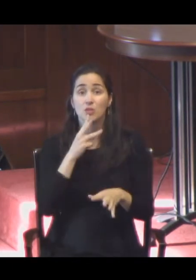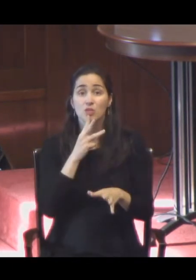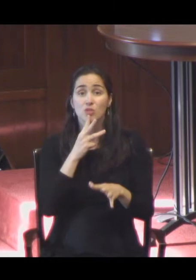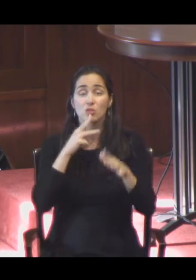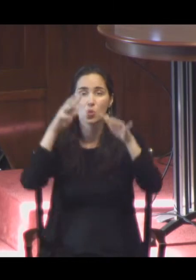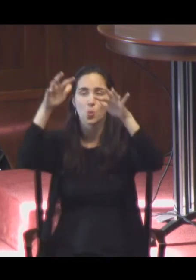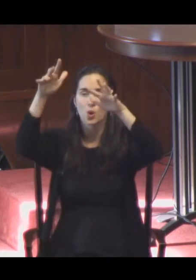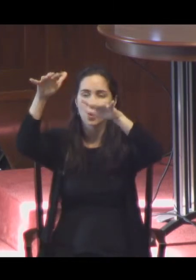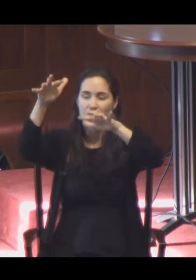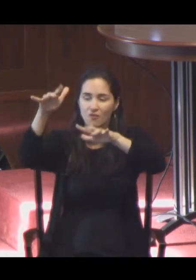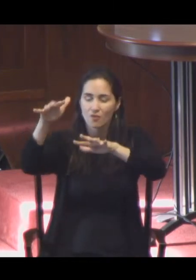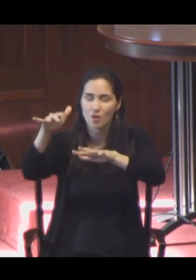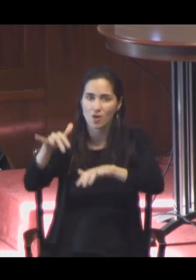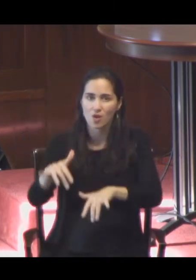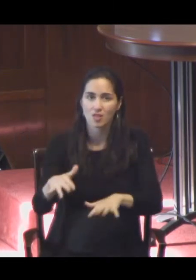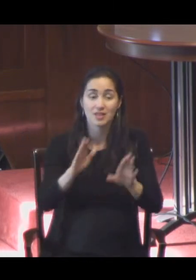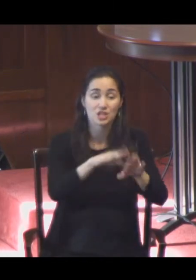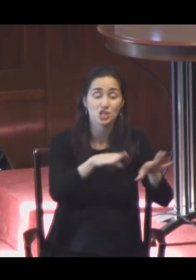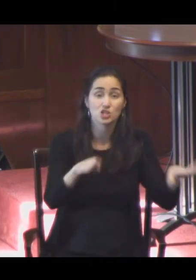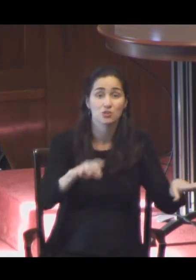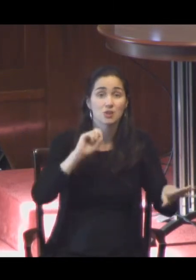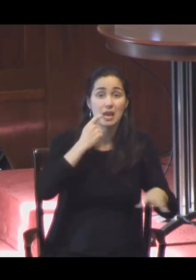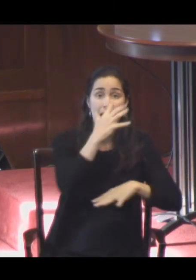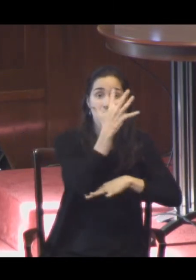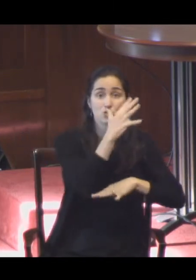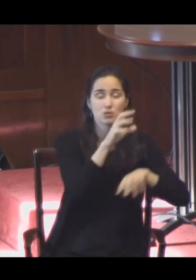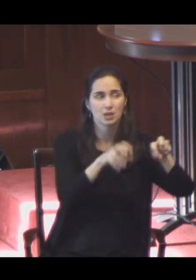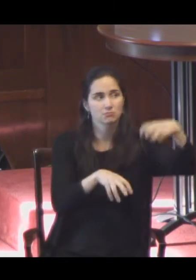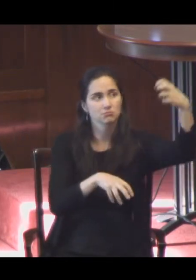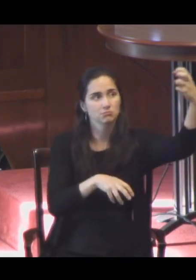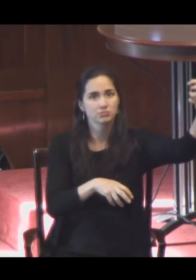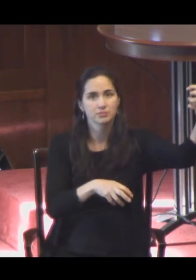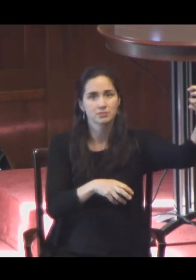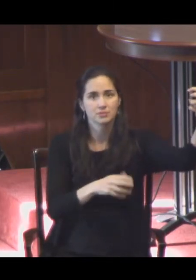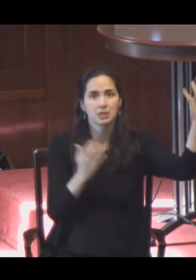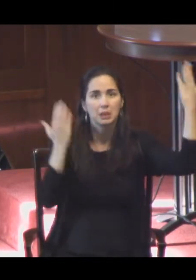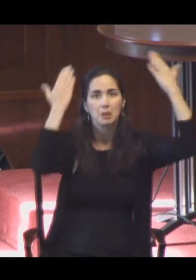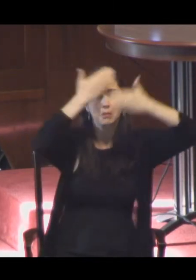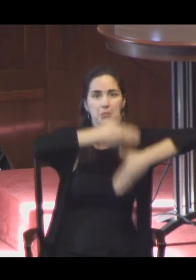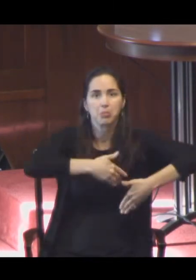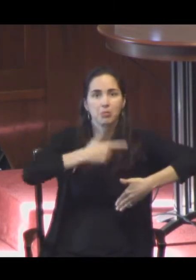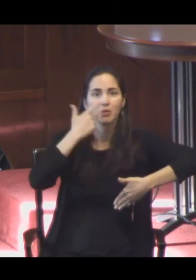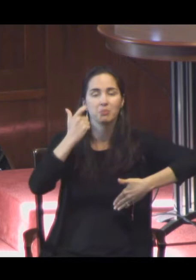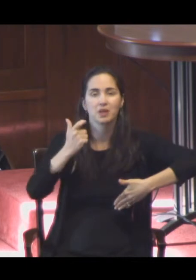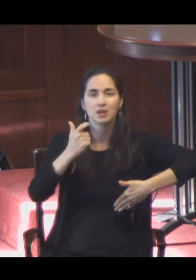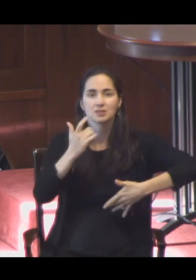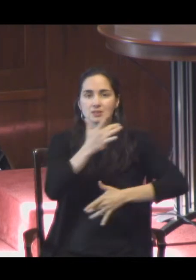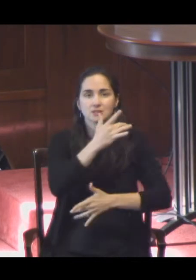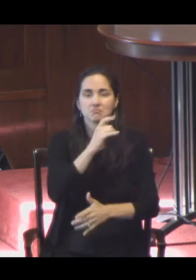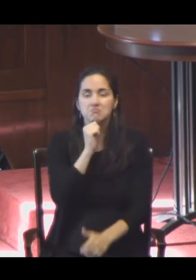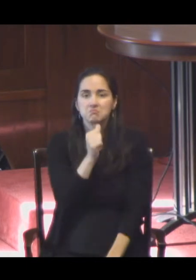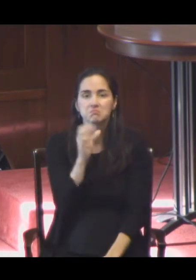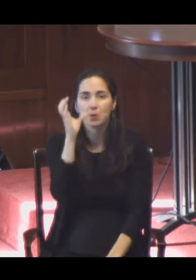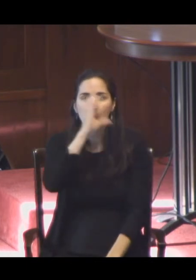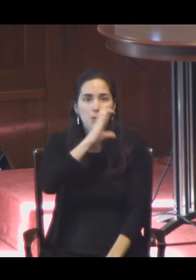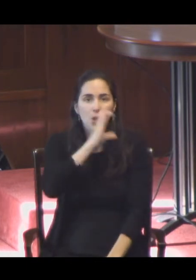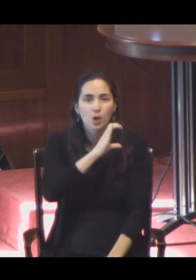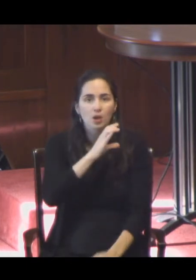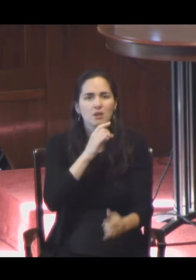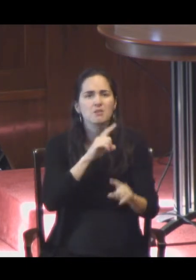children in the apple tree, not known because not looked for, but heard, half heard, in the stillness between two